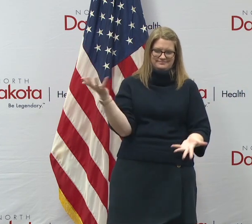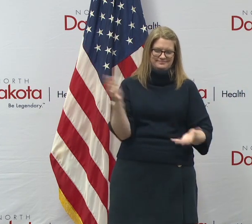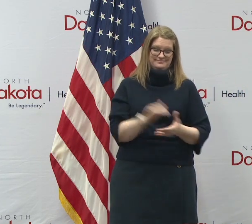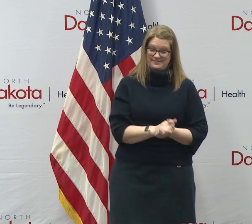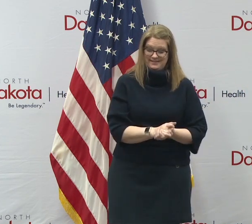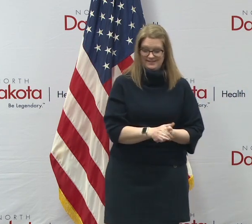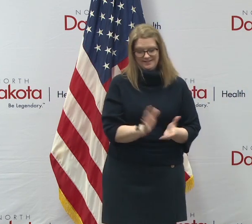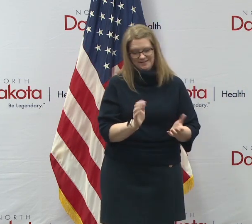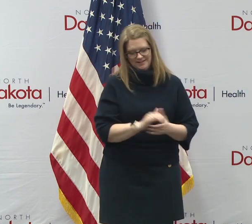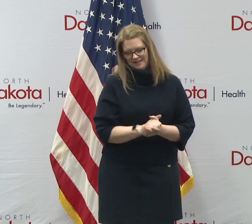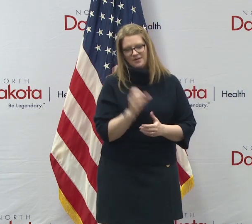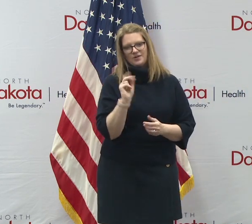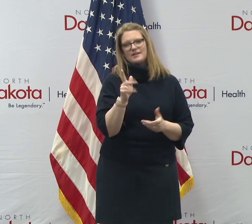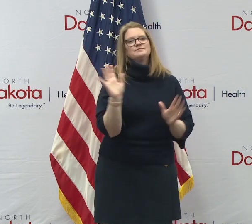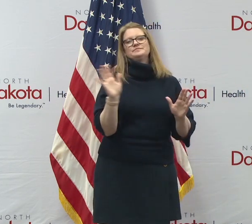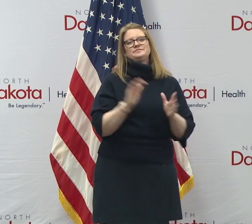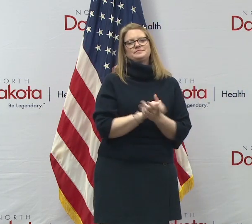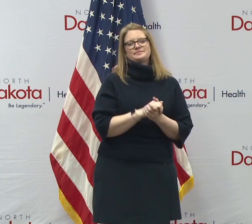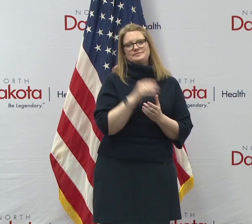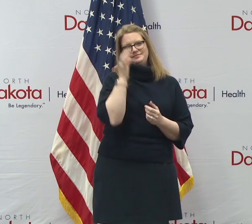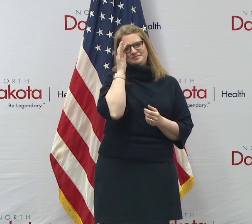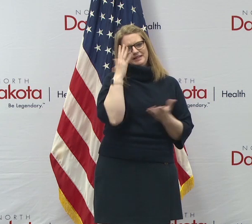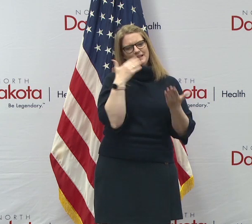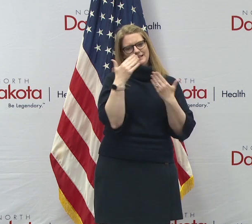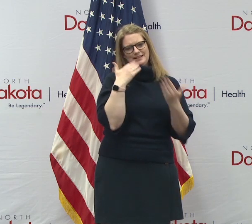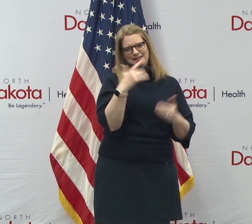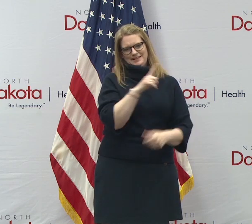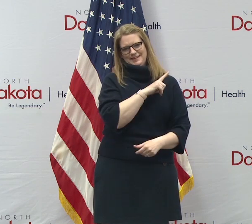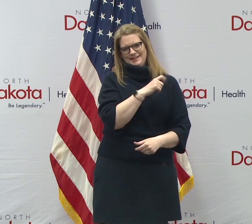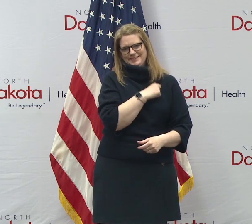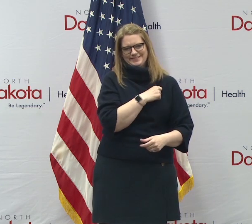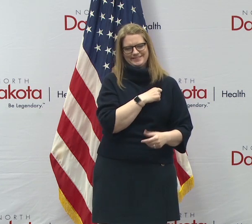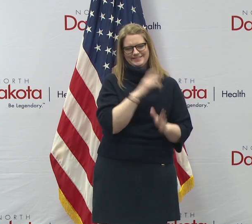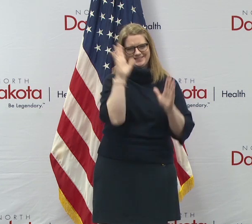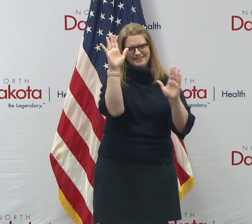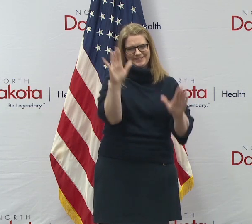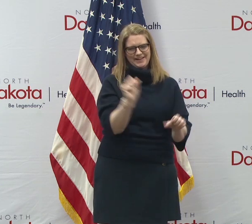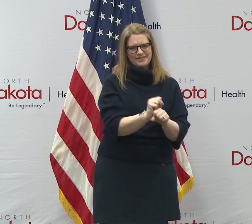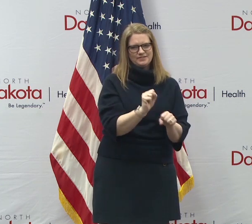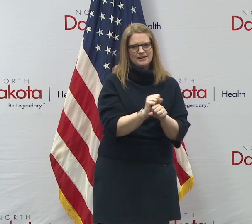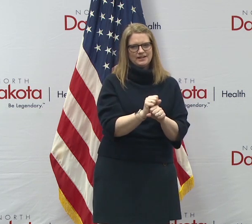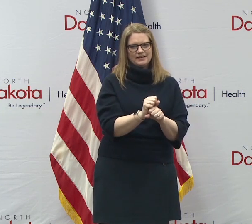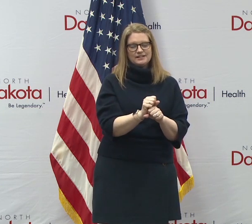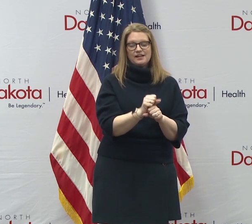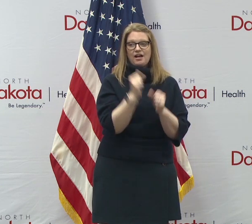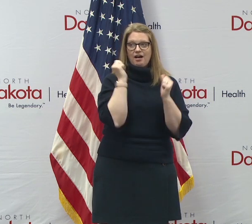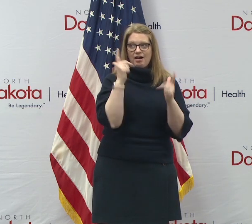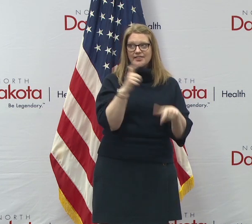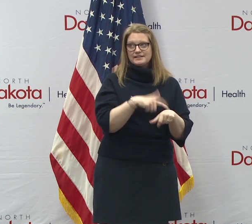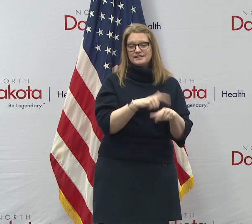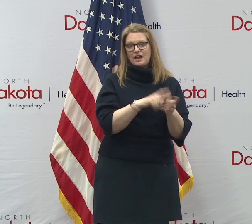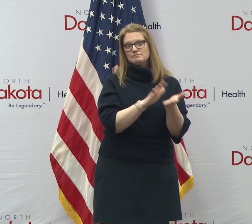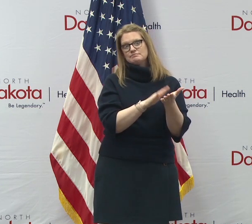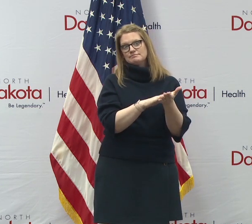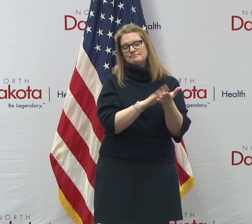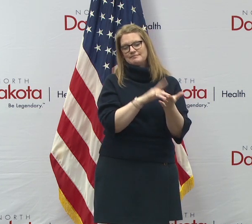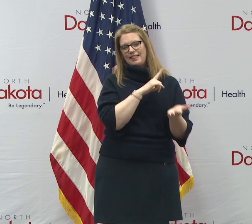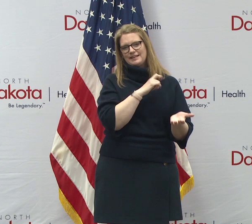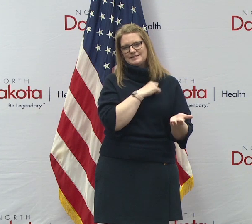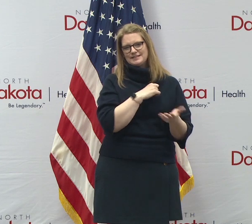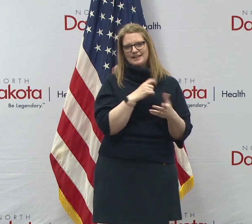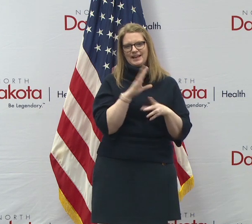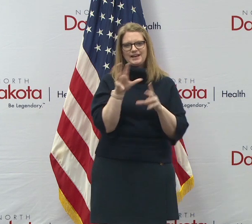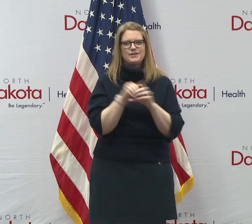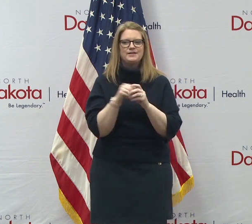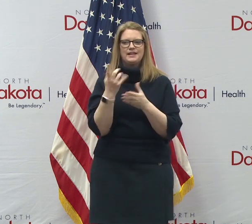All right, good. Well, anyway, we're, uh, but anyway, thank you, Lindsay, for the great work you're doing. We continue to get lots of compliments all the time about the great work Lindsay does. And even last